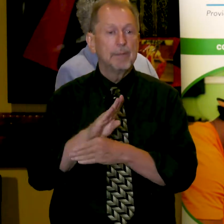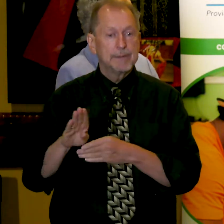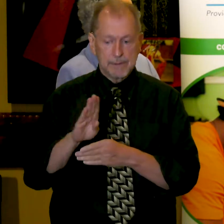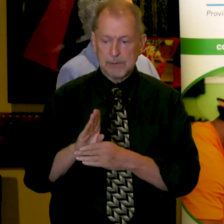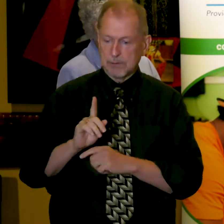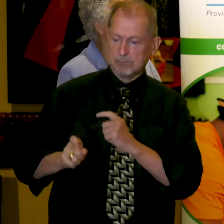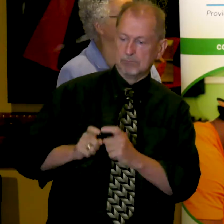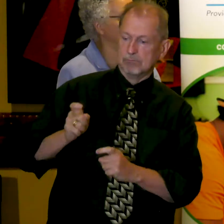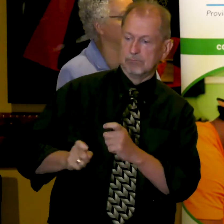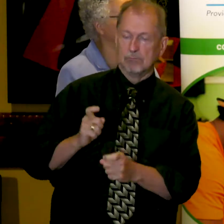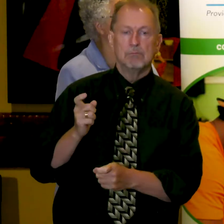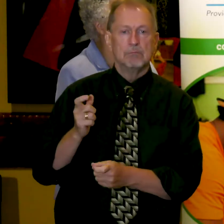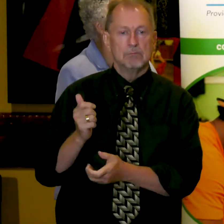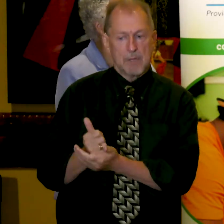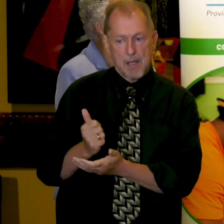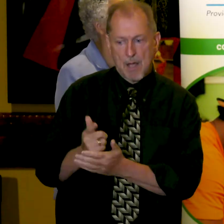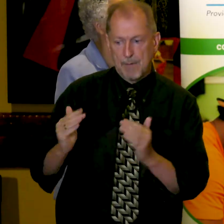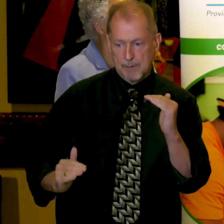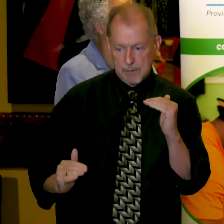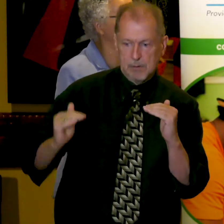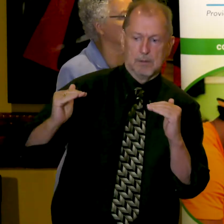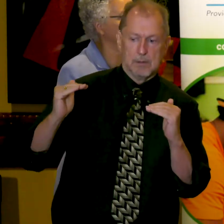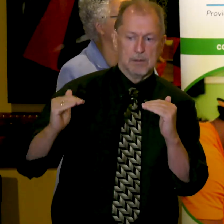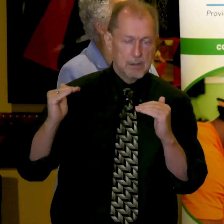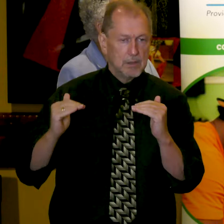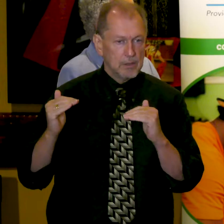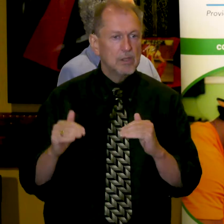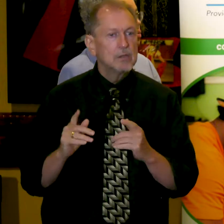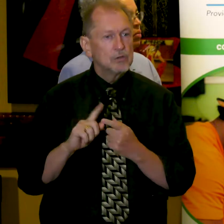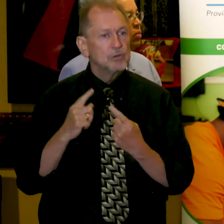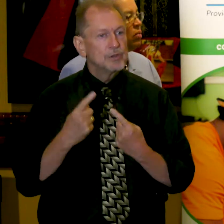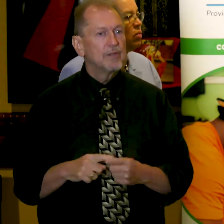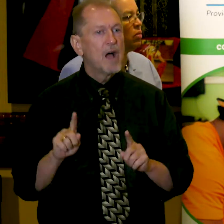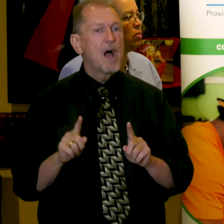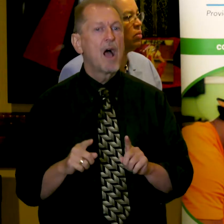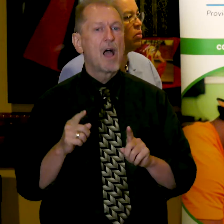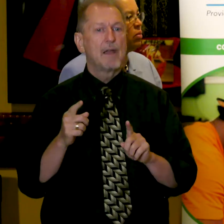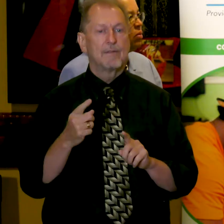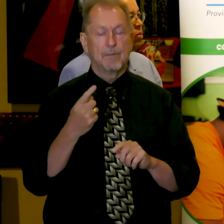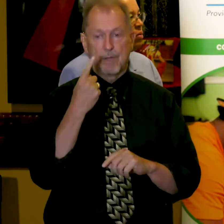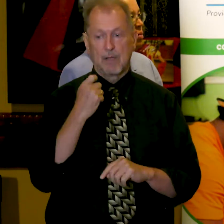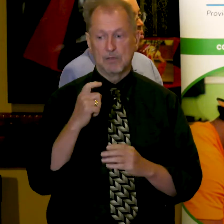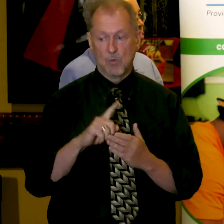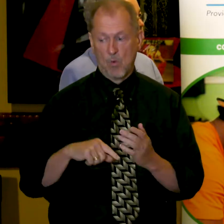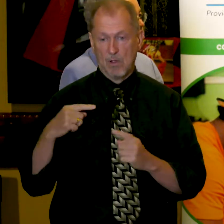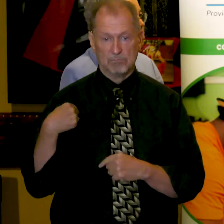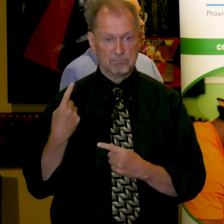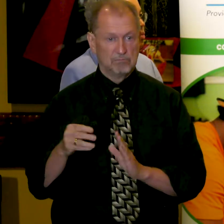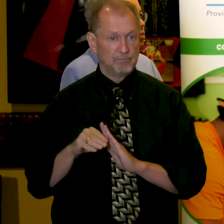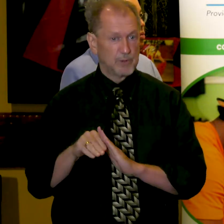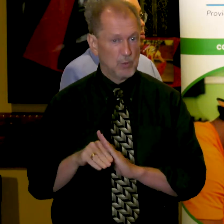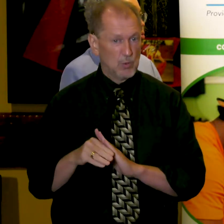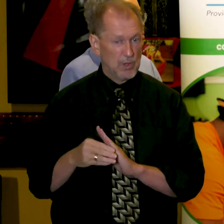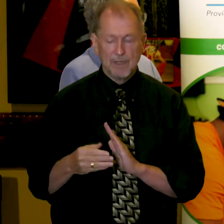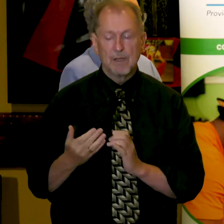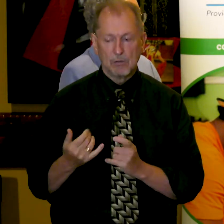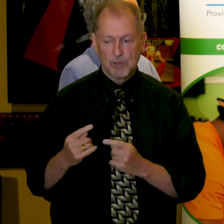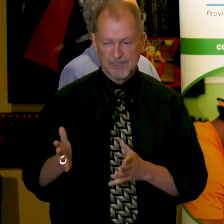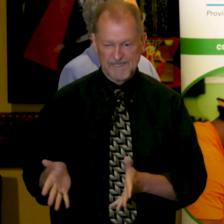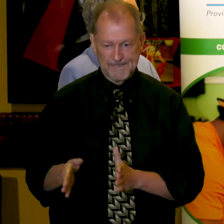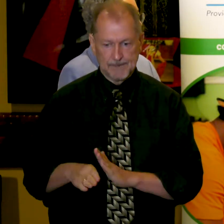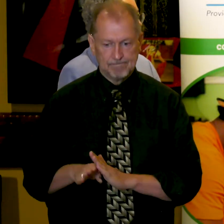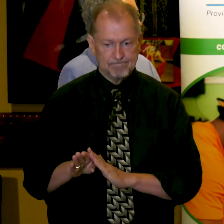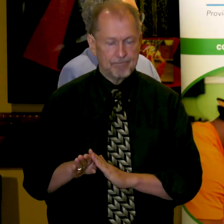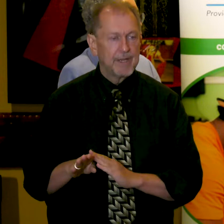owners really have what they need to be able to survive the devastation that we've gone through. So I want to again